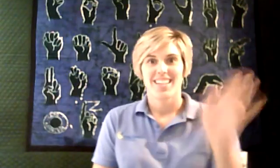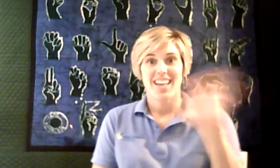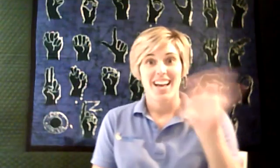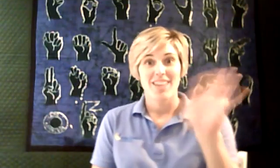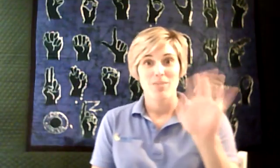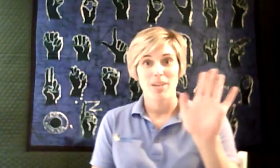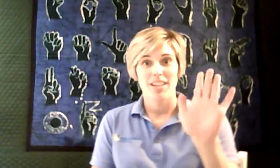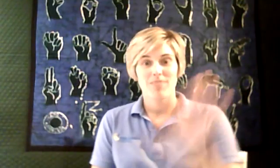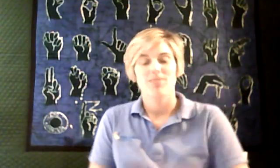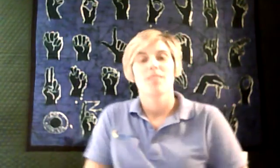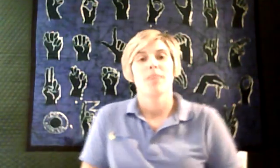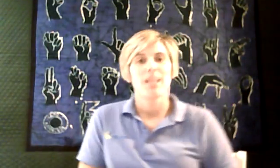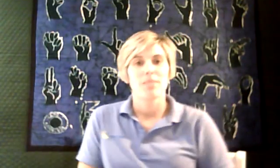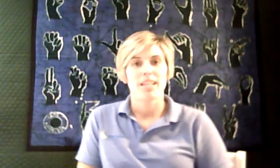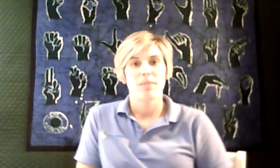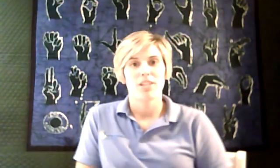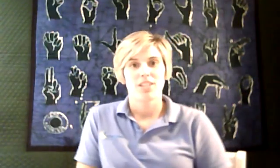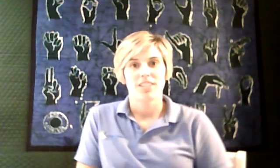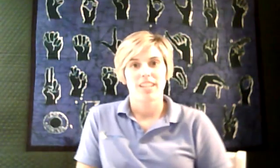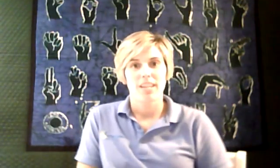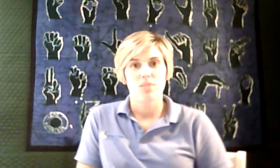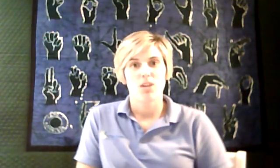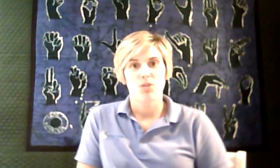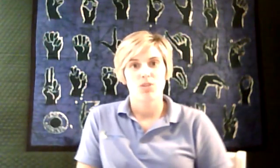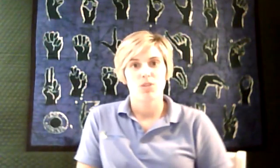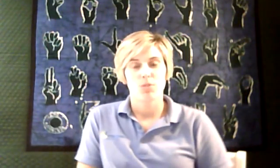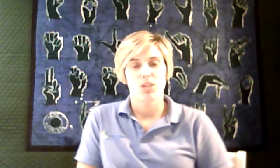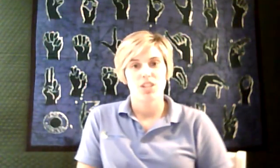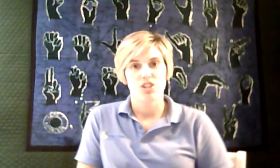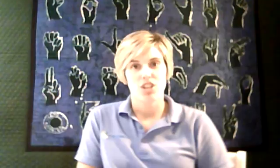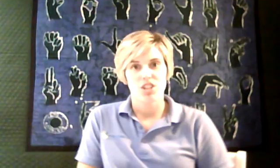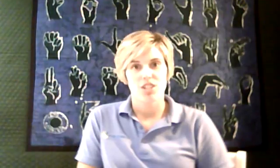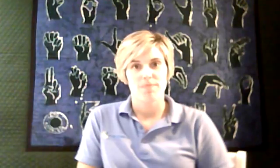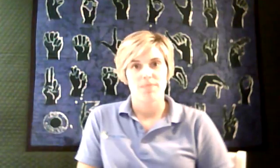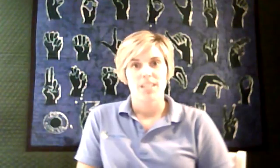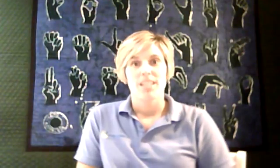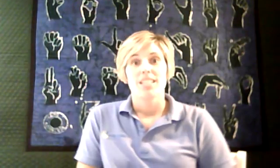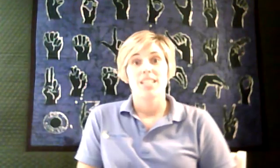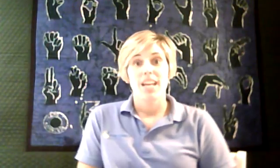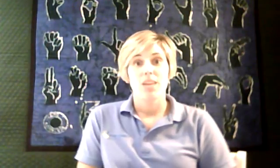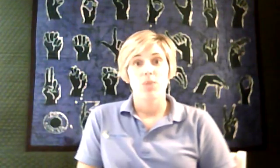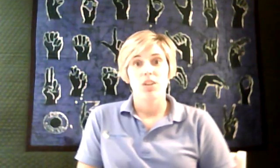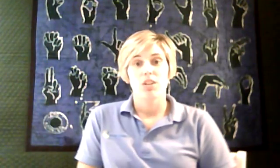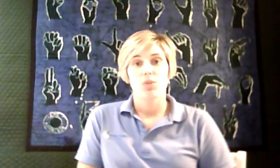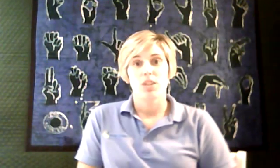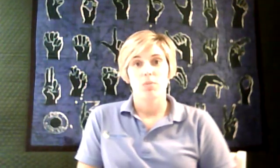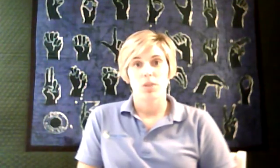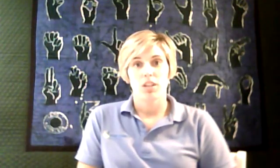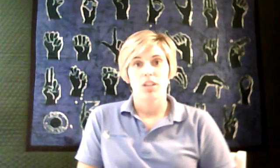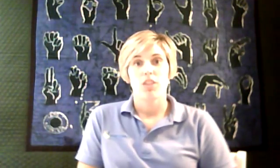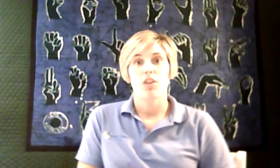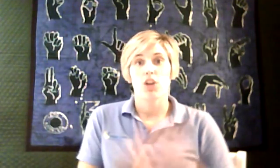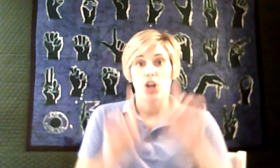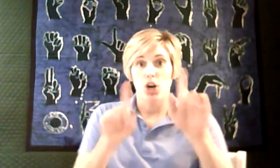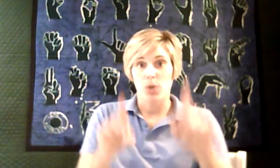Hi everybody, my name is Abby Cook and I am the owner of Communication Junction. Today we are going to read the book, The Going